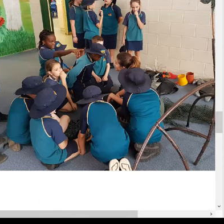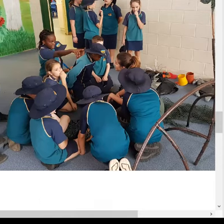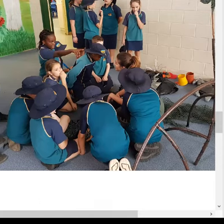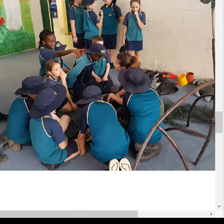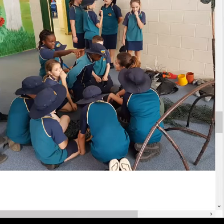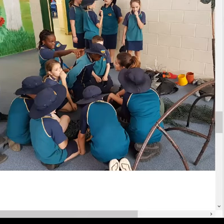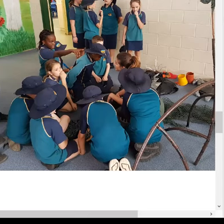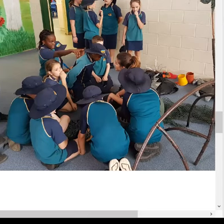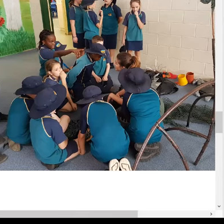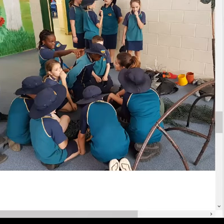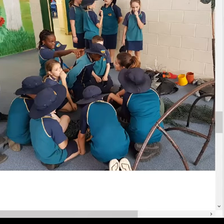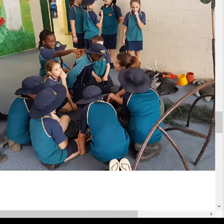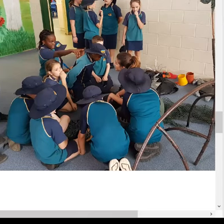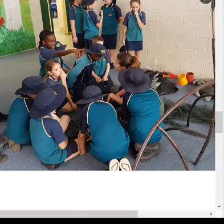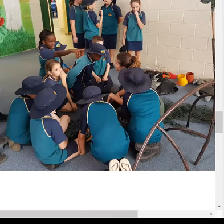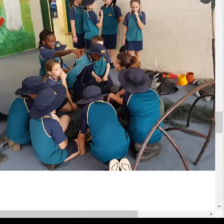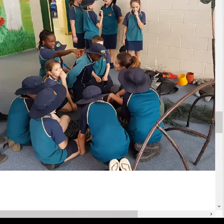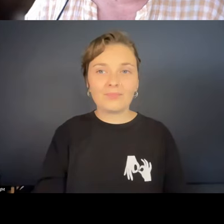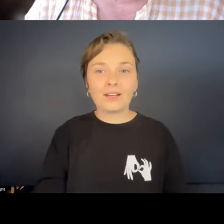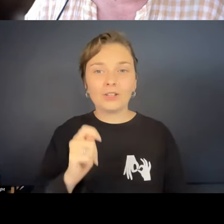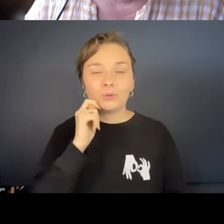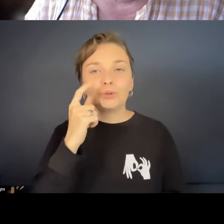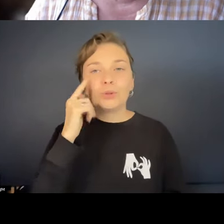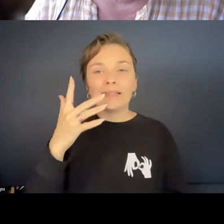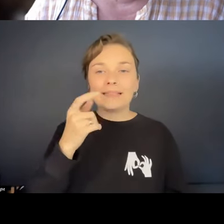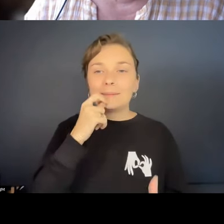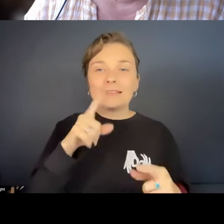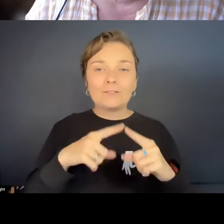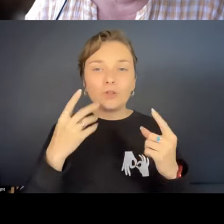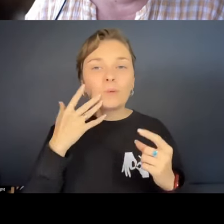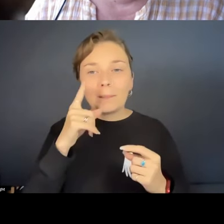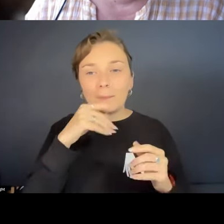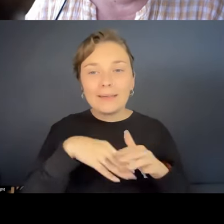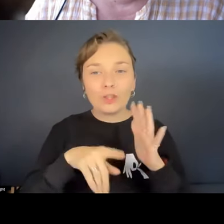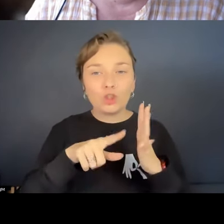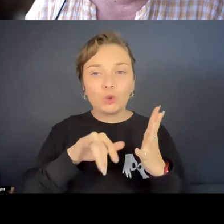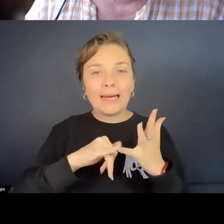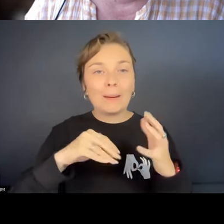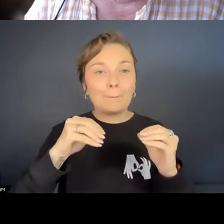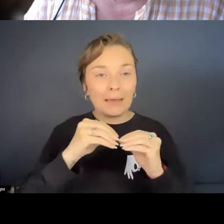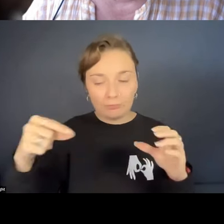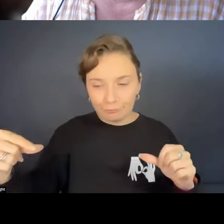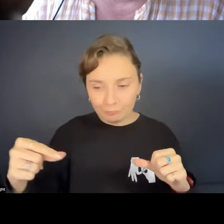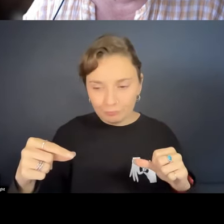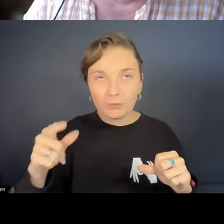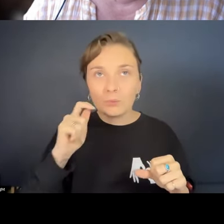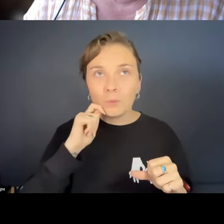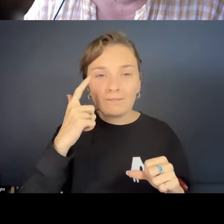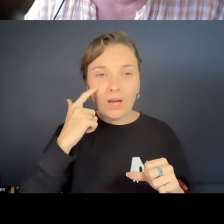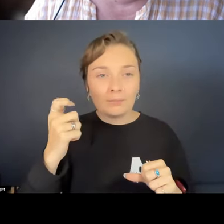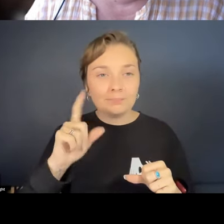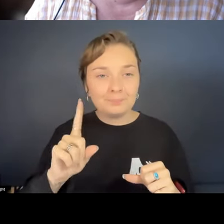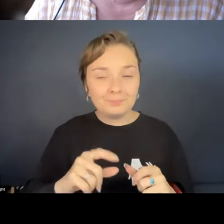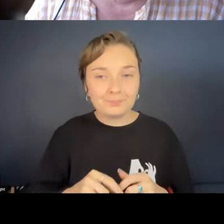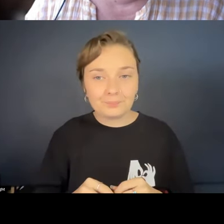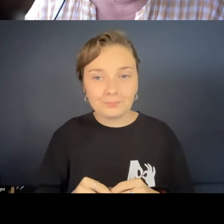So I'm also going to share another little section. So when people look into the USB stick, what they're going to find on the USB,